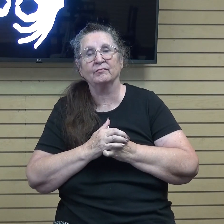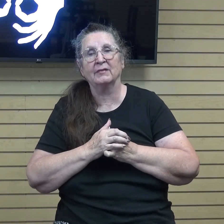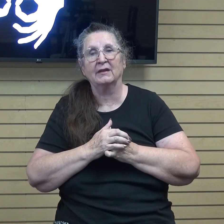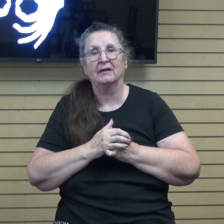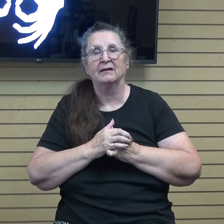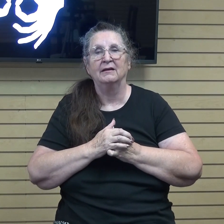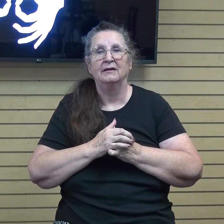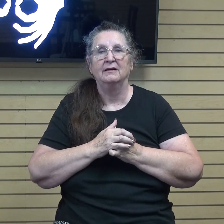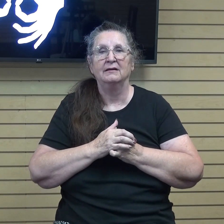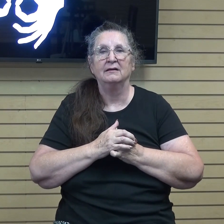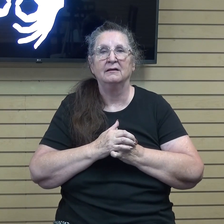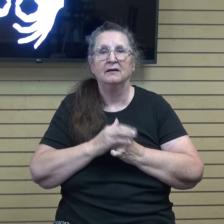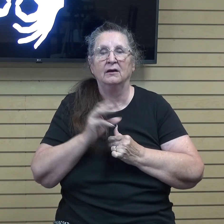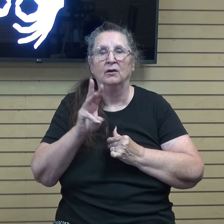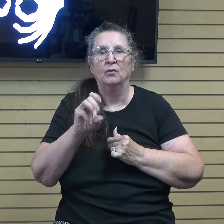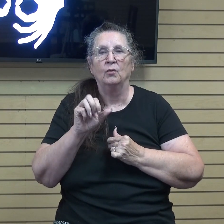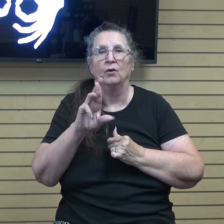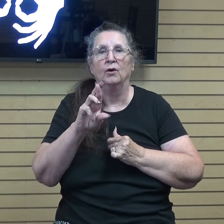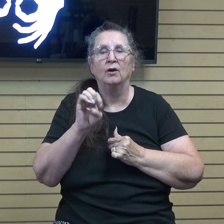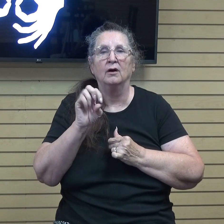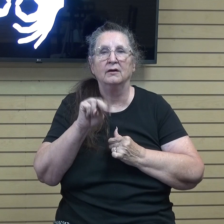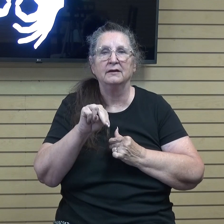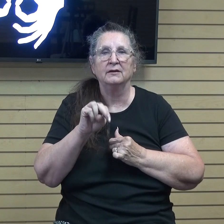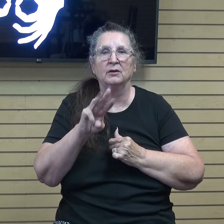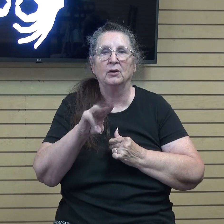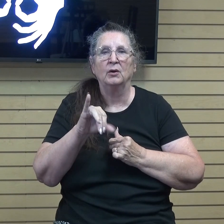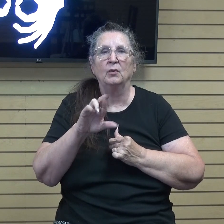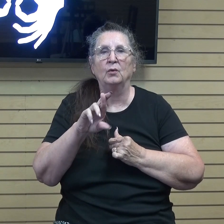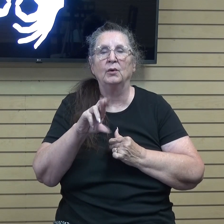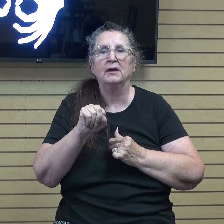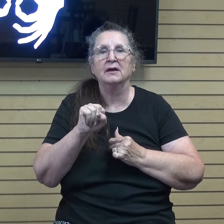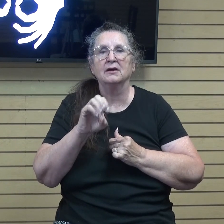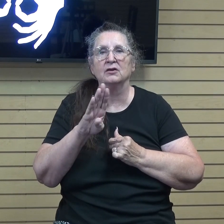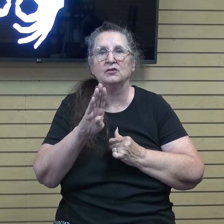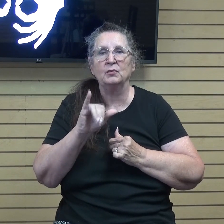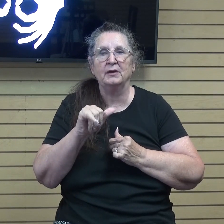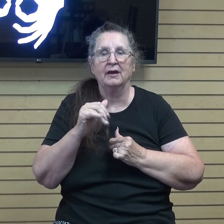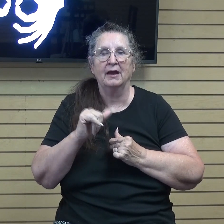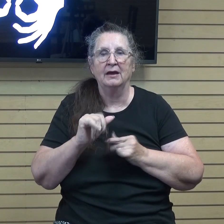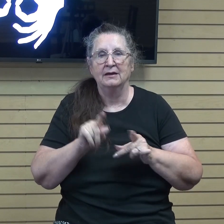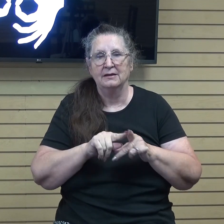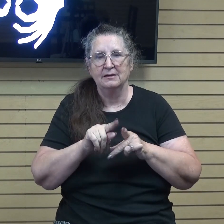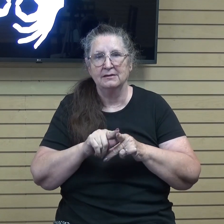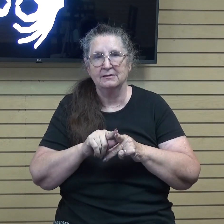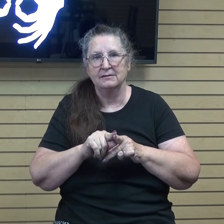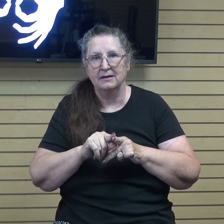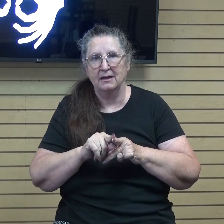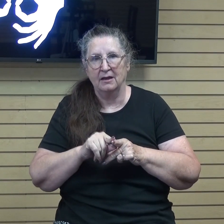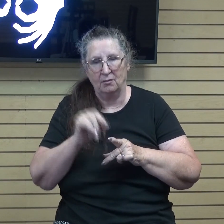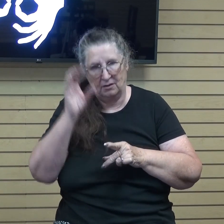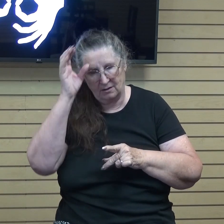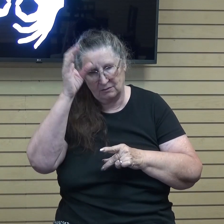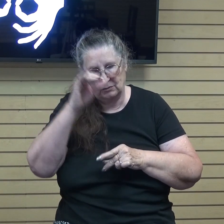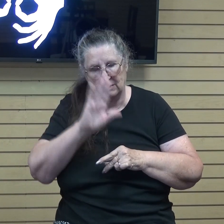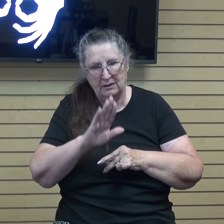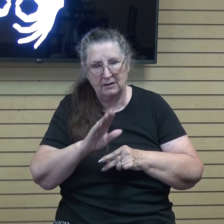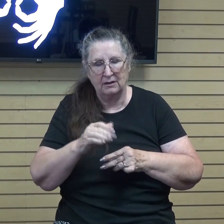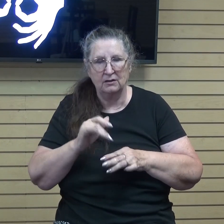Warren Worsby came up with the same analogy in his early ministry and it was comforting to